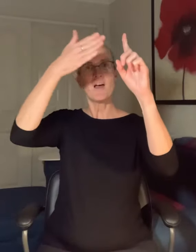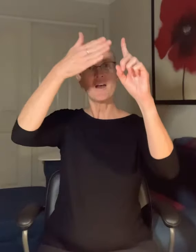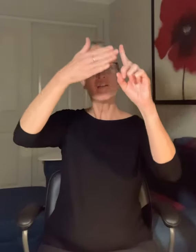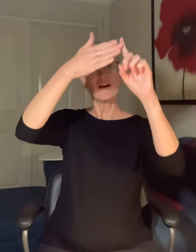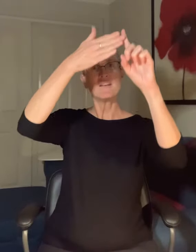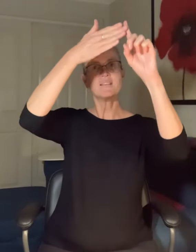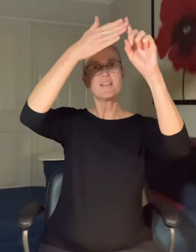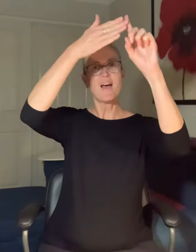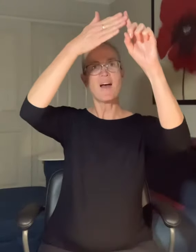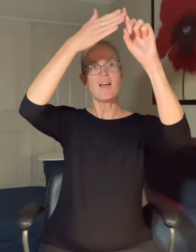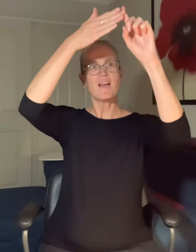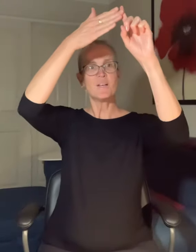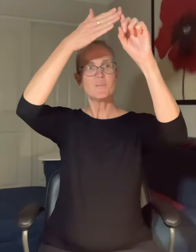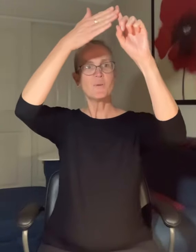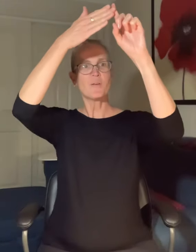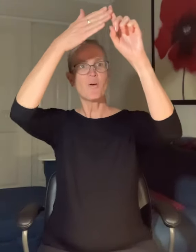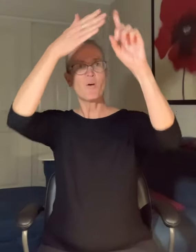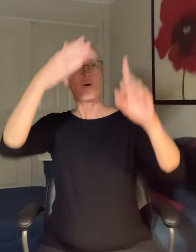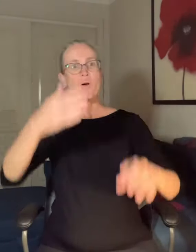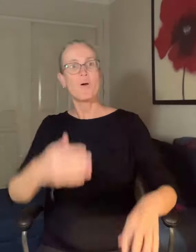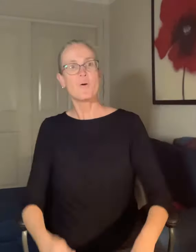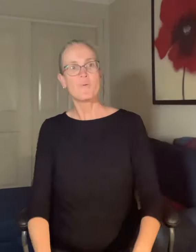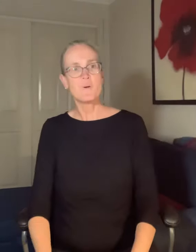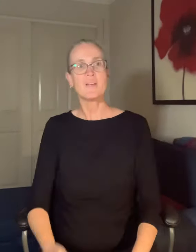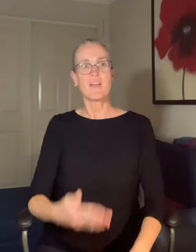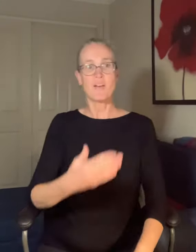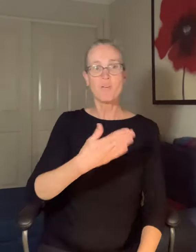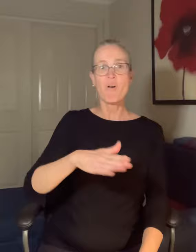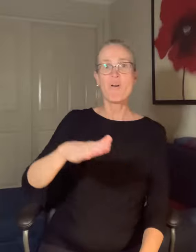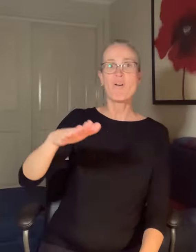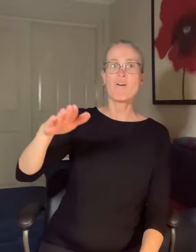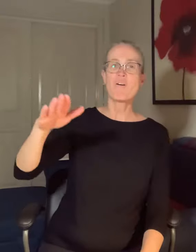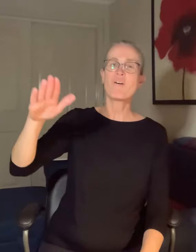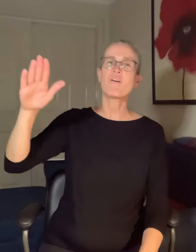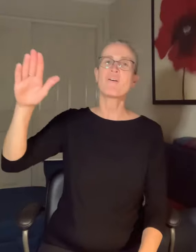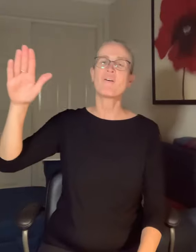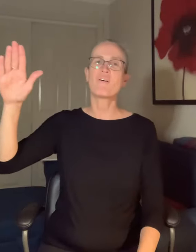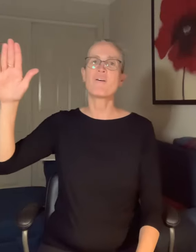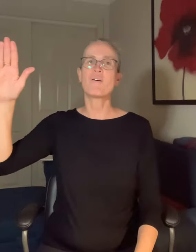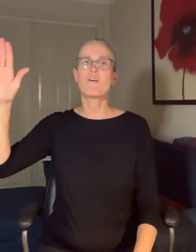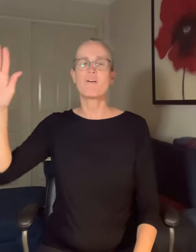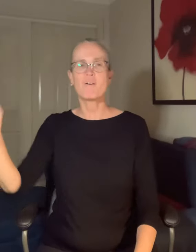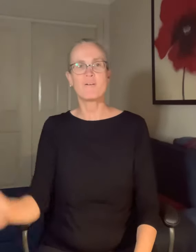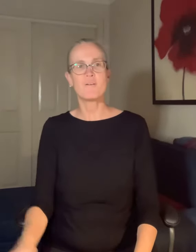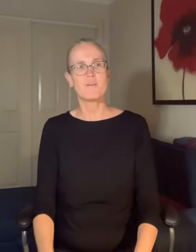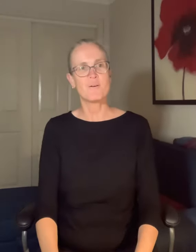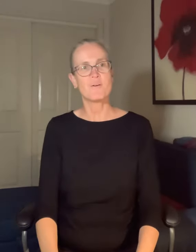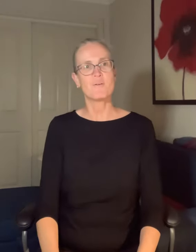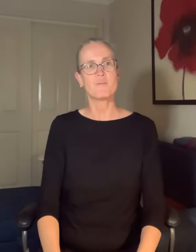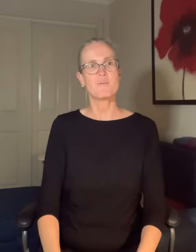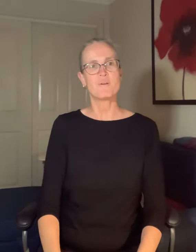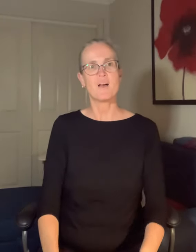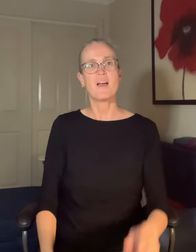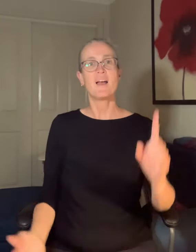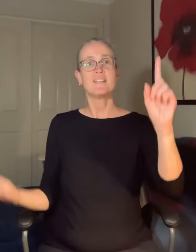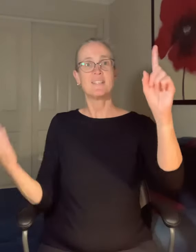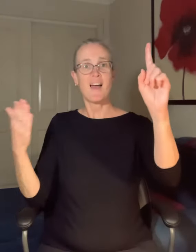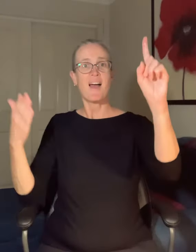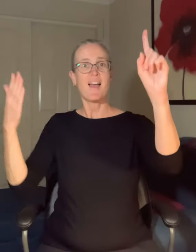as high as we go, we can go, as high